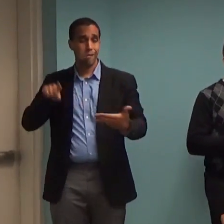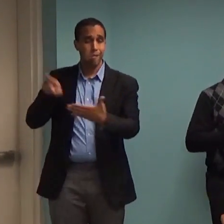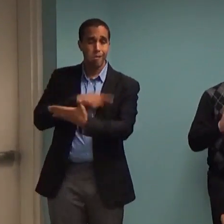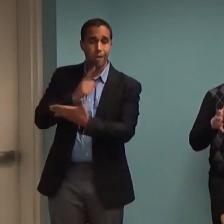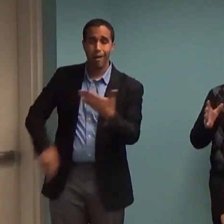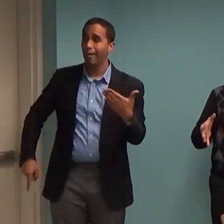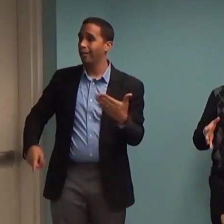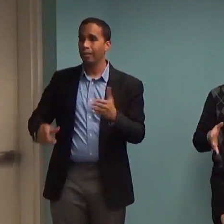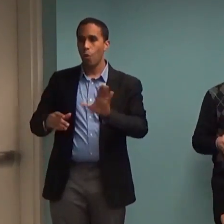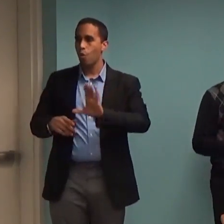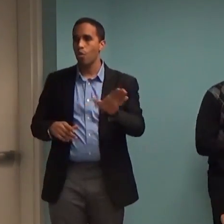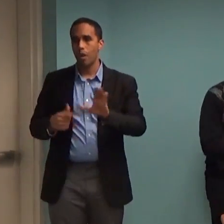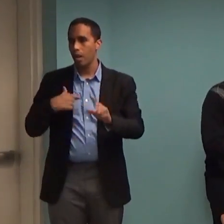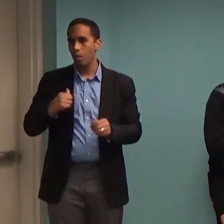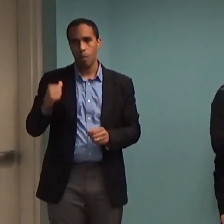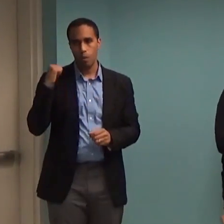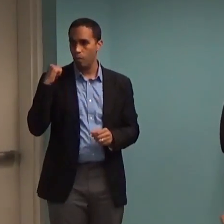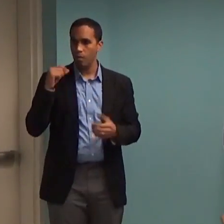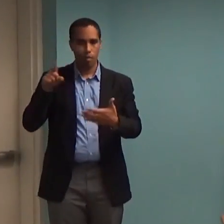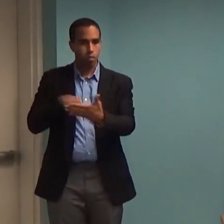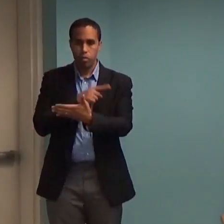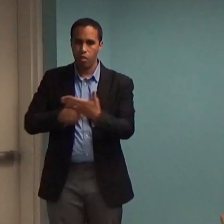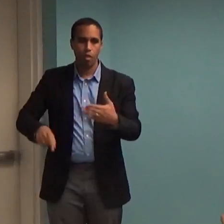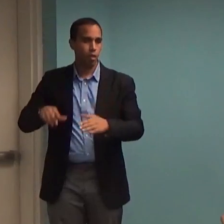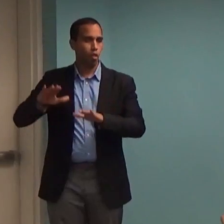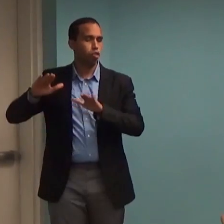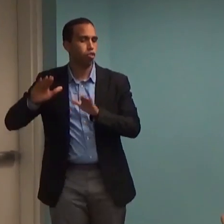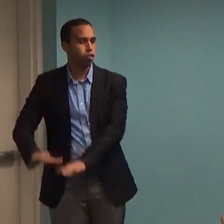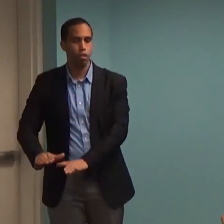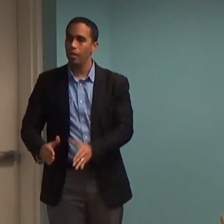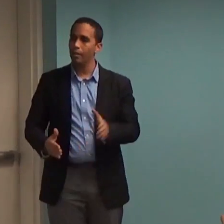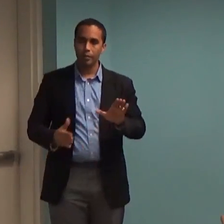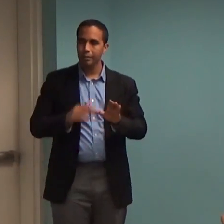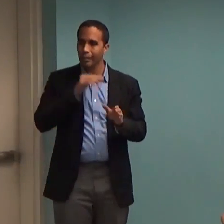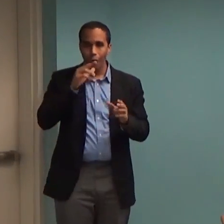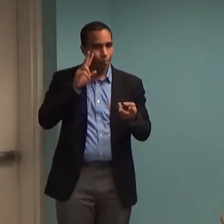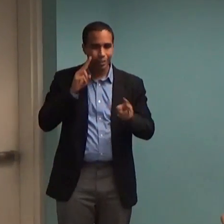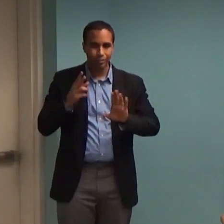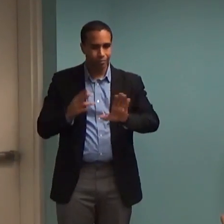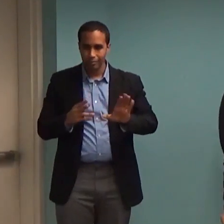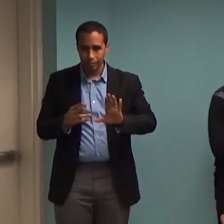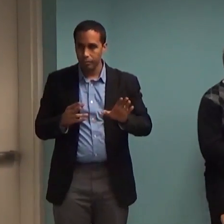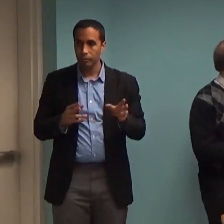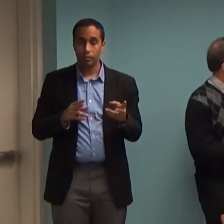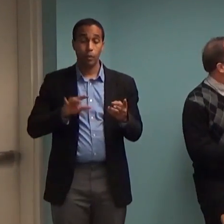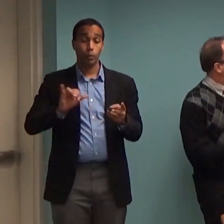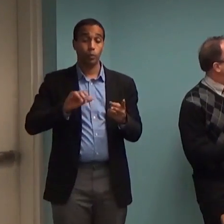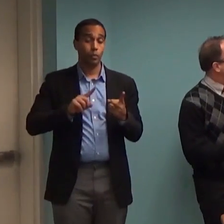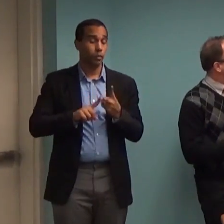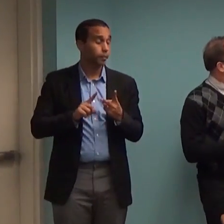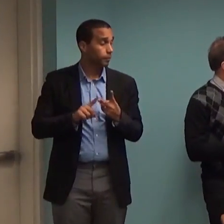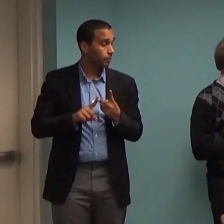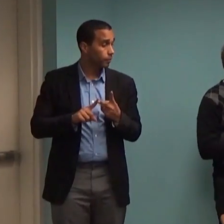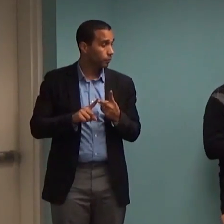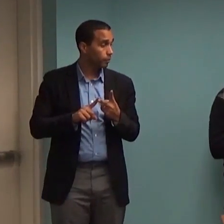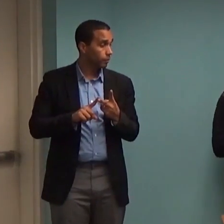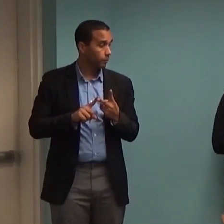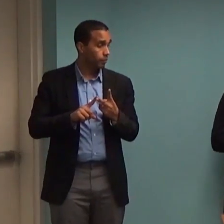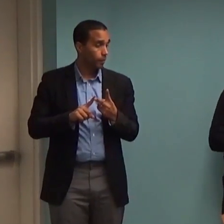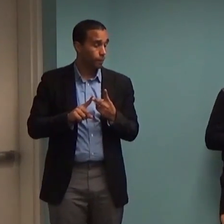I'm not going to do that. So I don't want you to misunderstand that. I also want to make clear that this is not an affirmation of a core idea